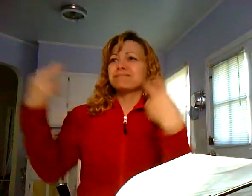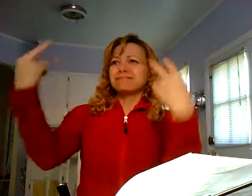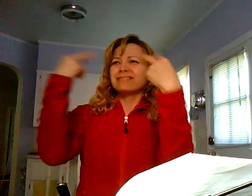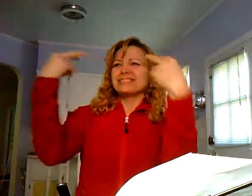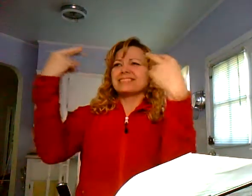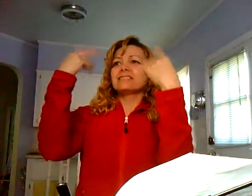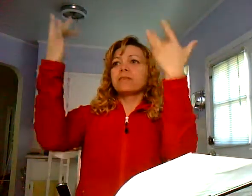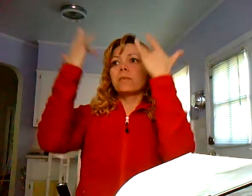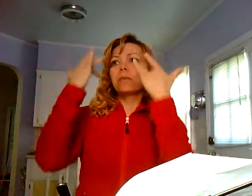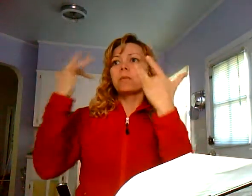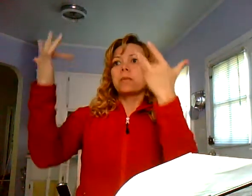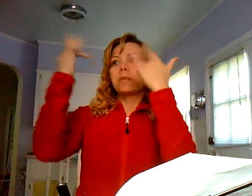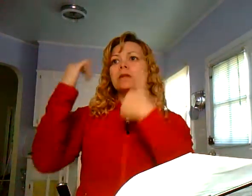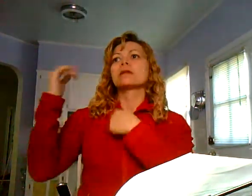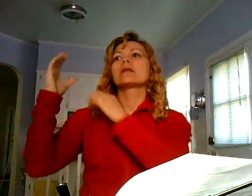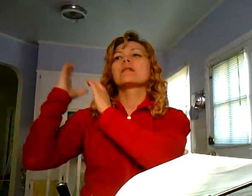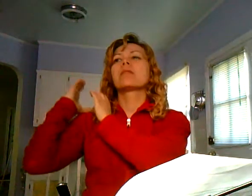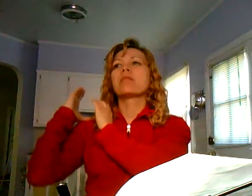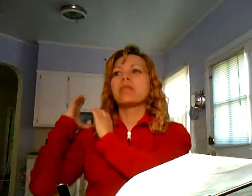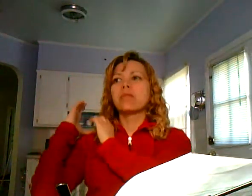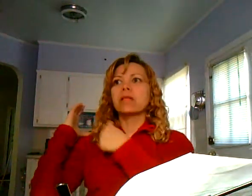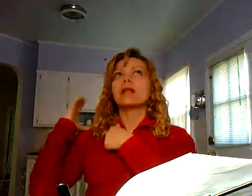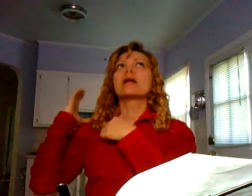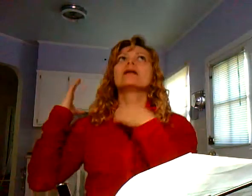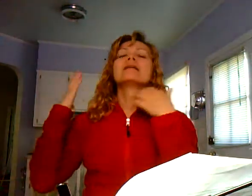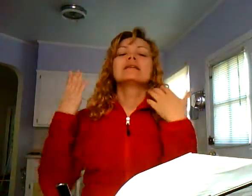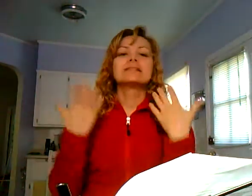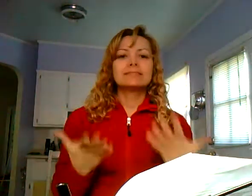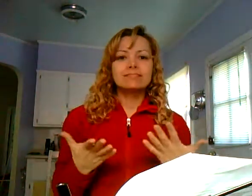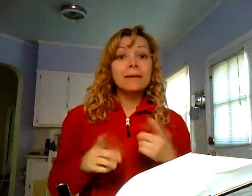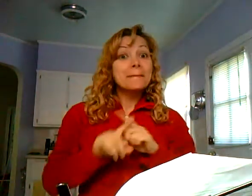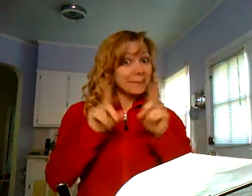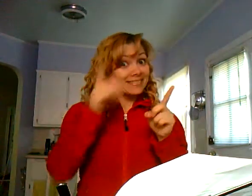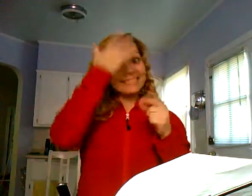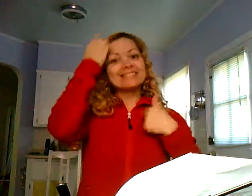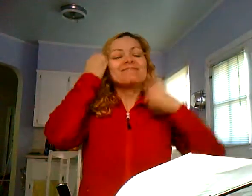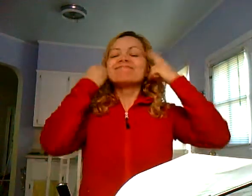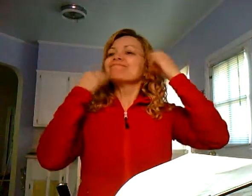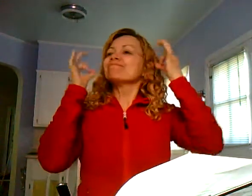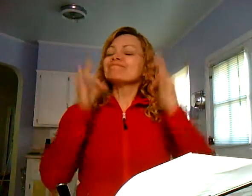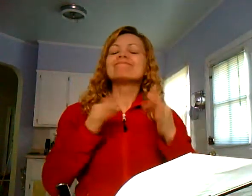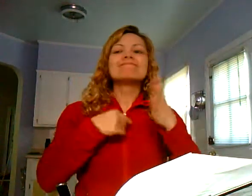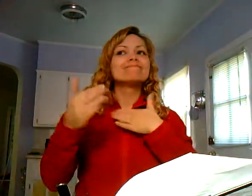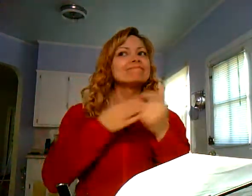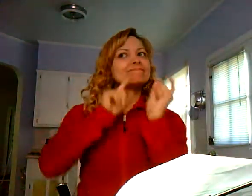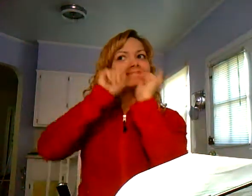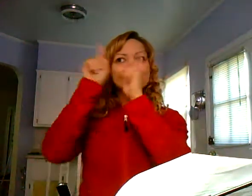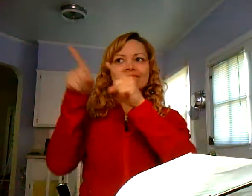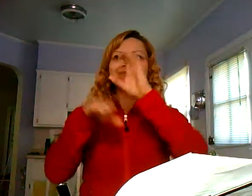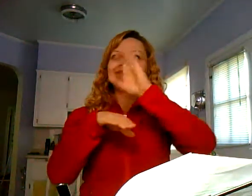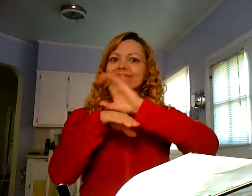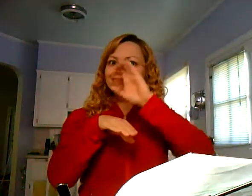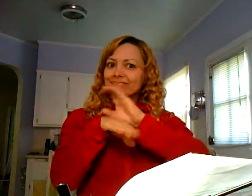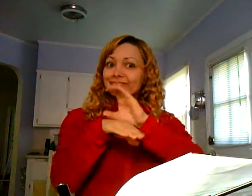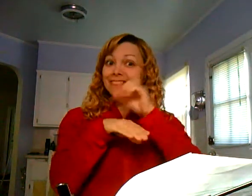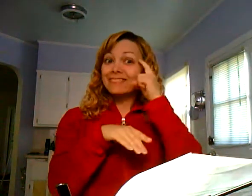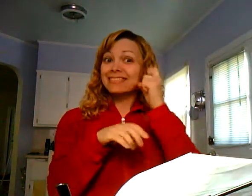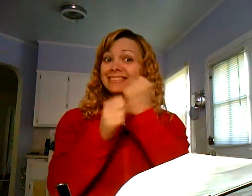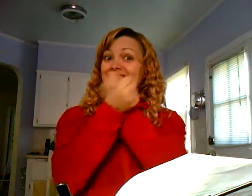So, I felt uncomfortable people looking at me, perhaps feeling pity for me. I felt like I was a burden. But, I nevertheless decided, I